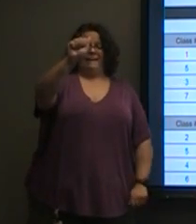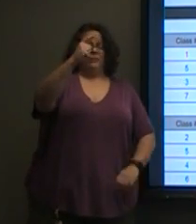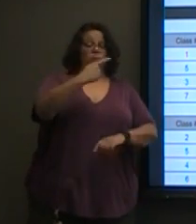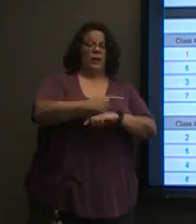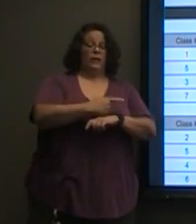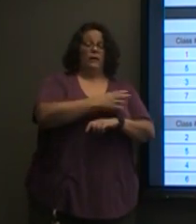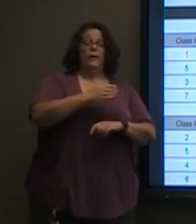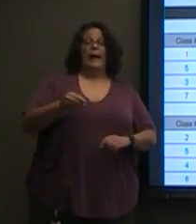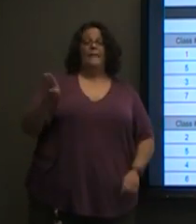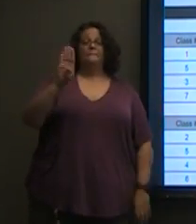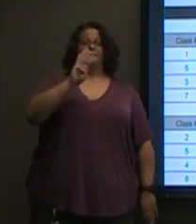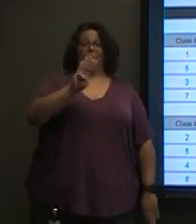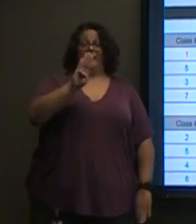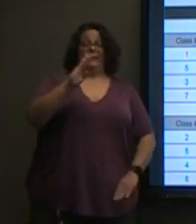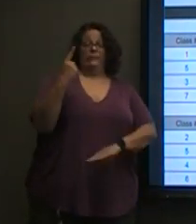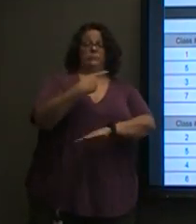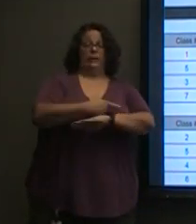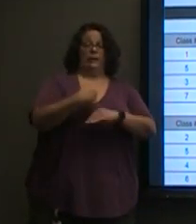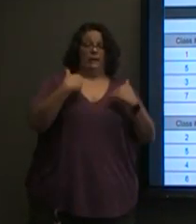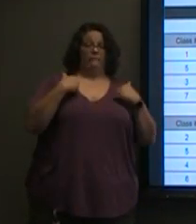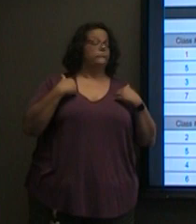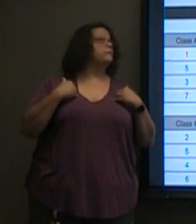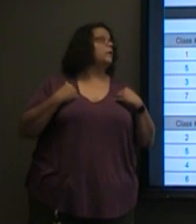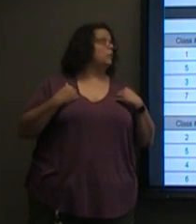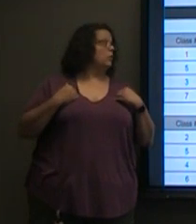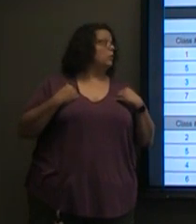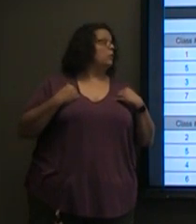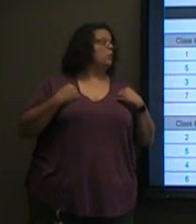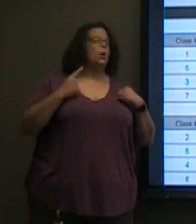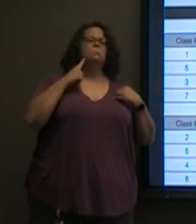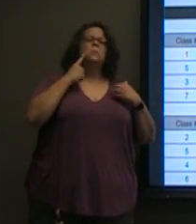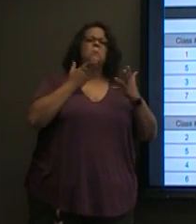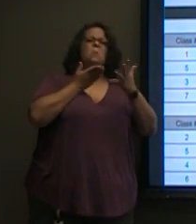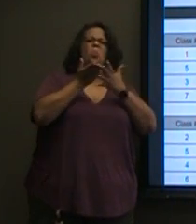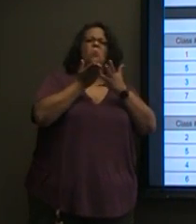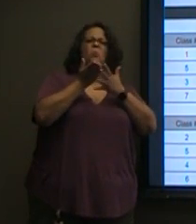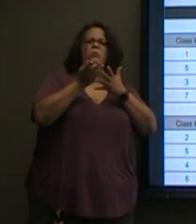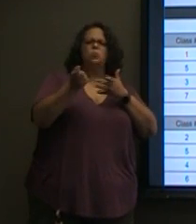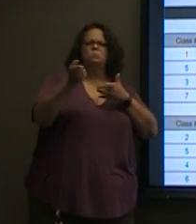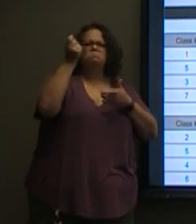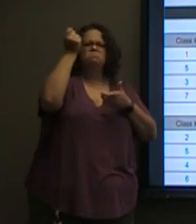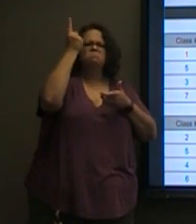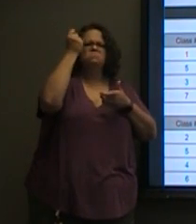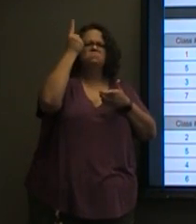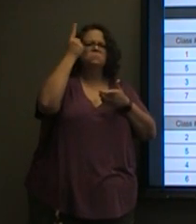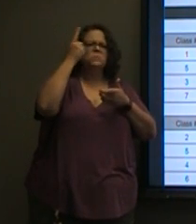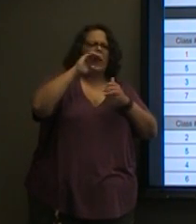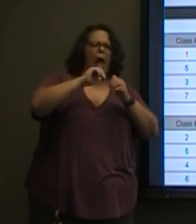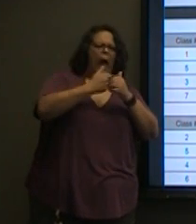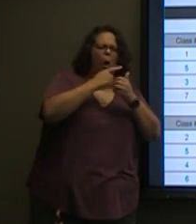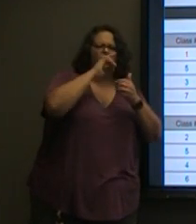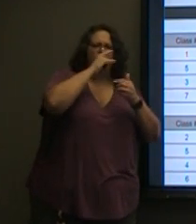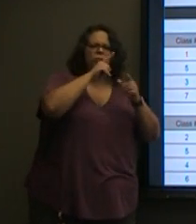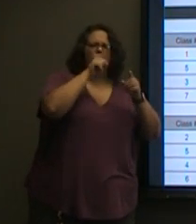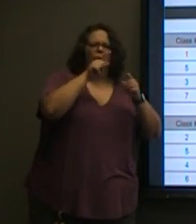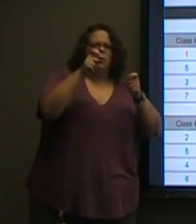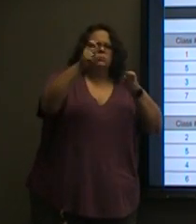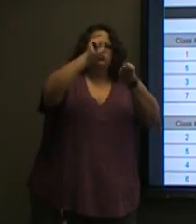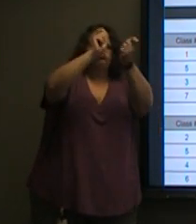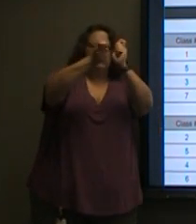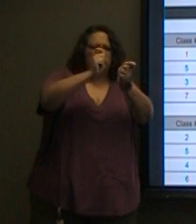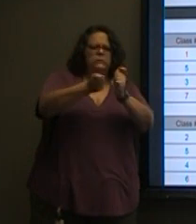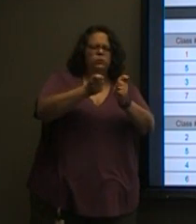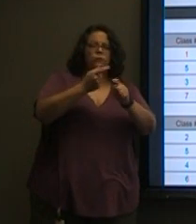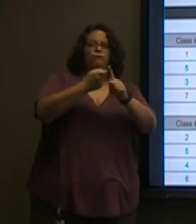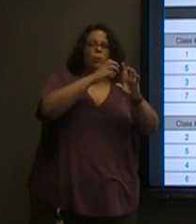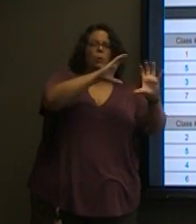and we have a rotation B day. And I'm just going to walk you through this so you have an understanding of how the kids are going to go from